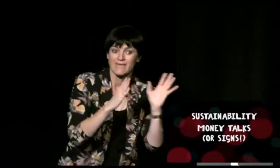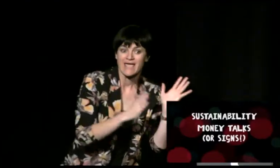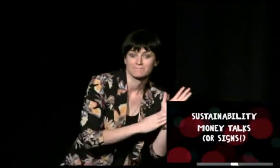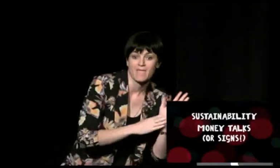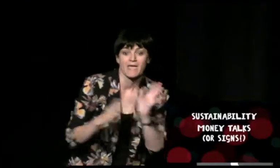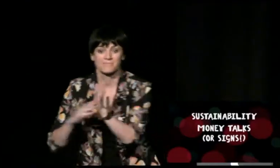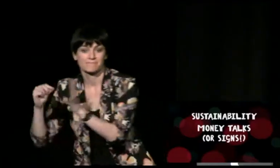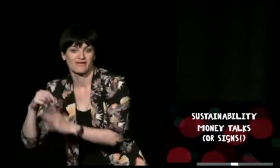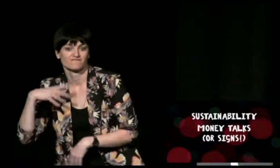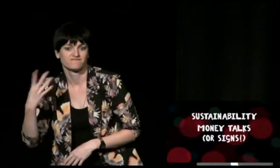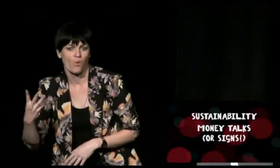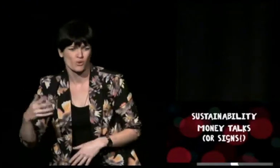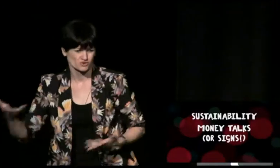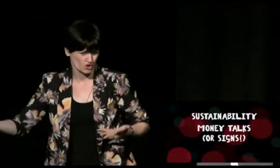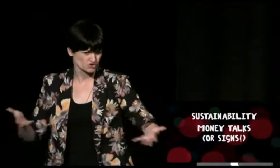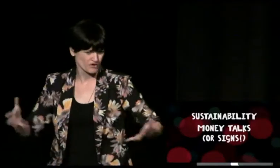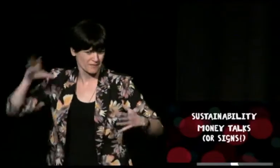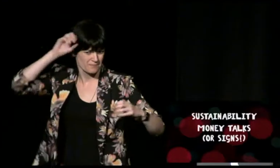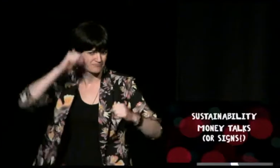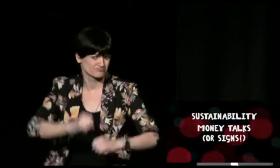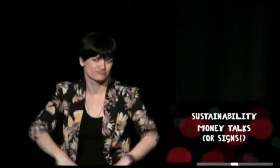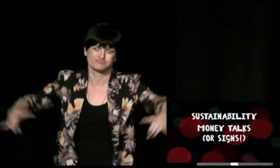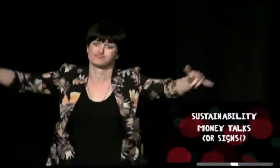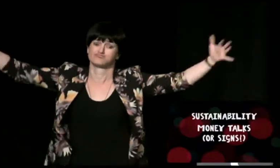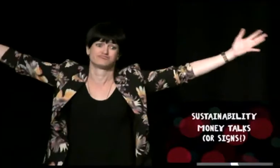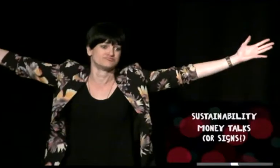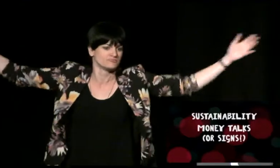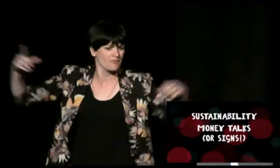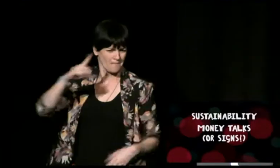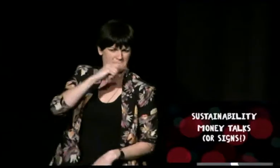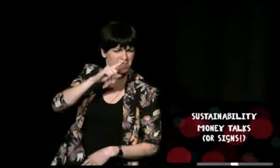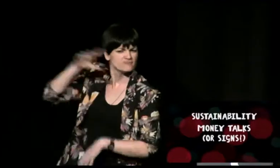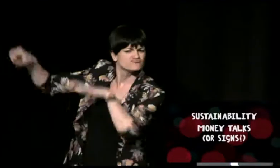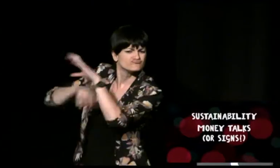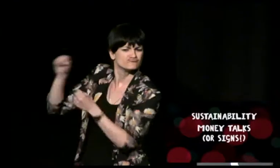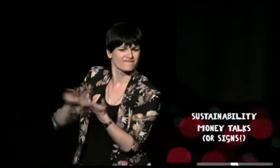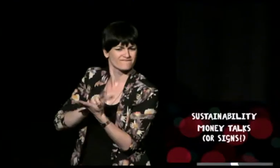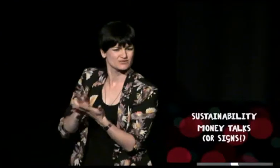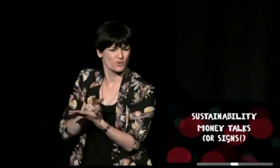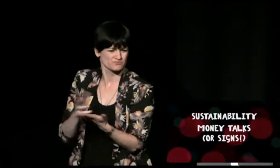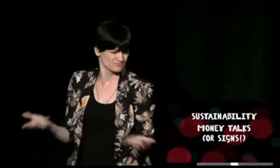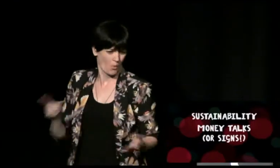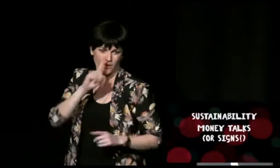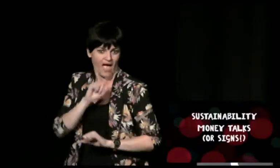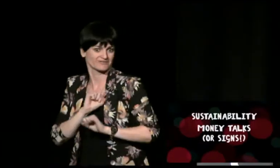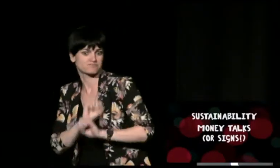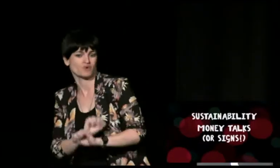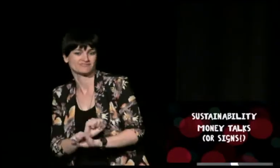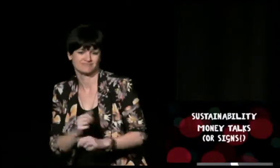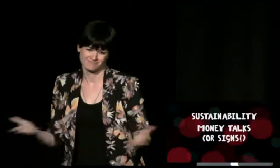smart devices so they have to be uploaded in WebM and MP4 so there's